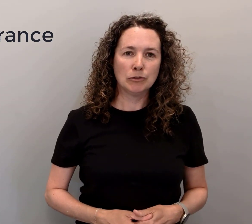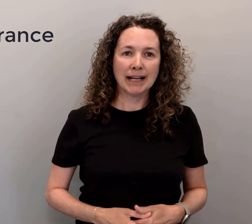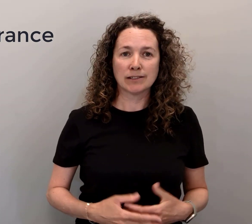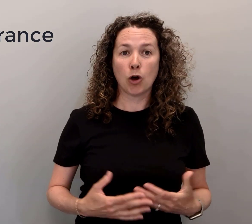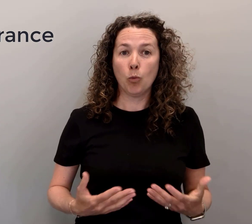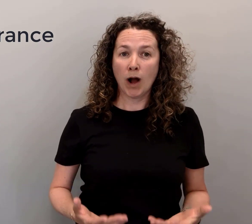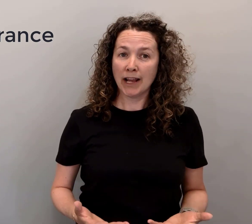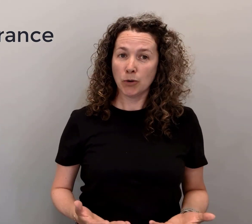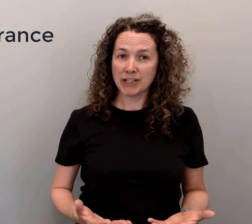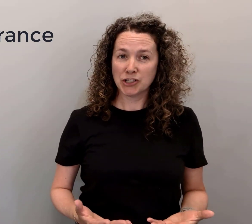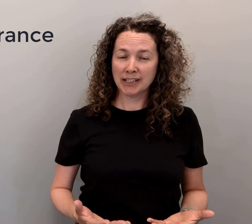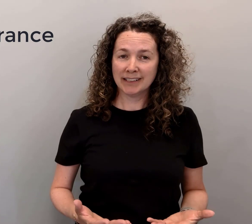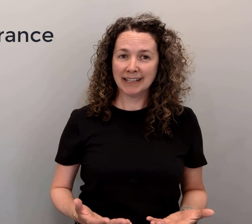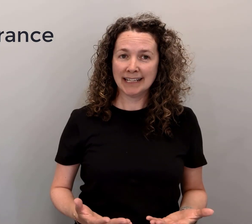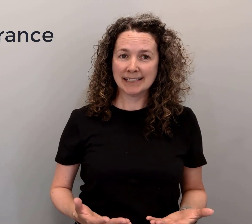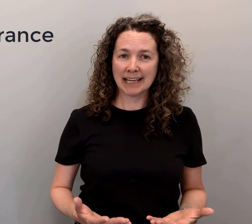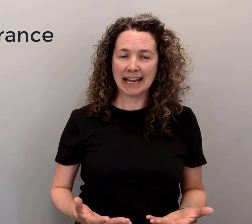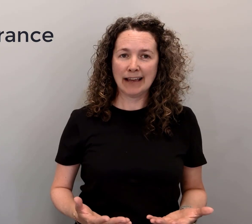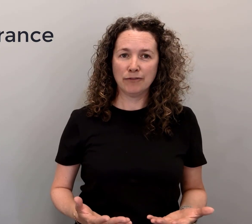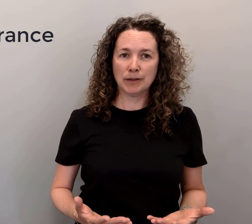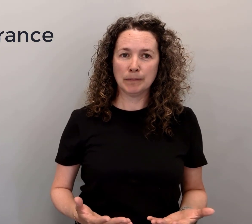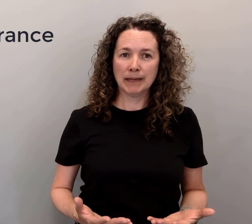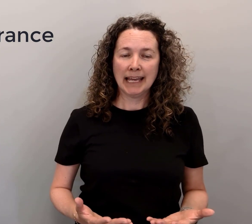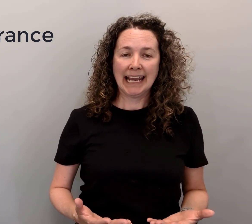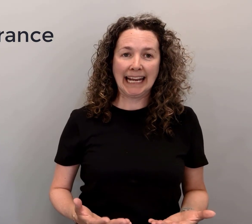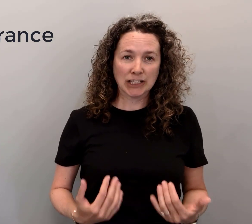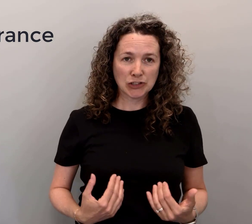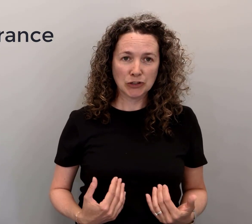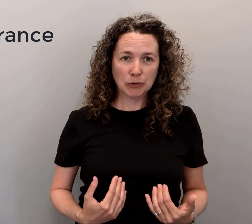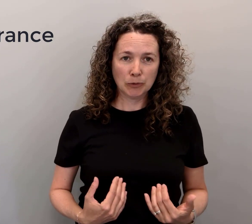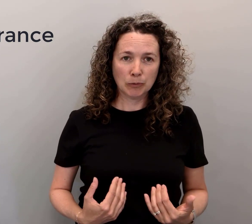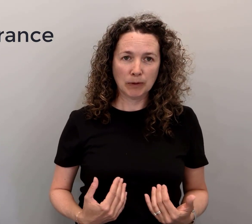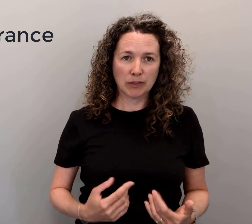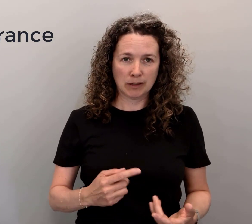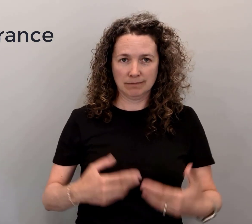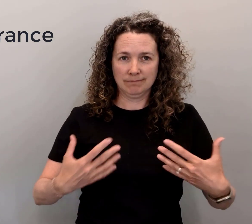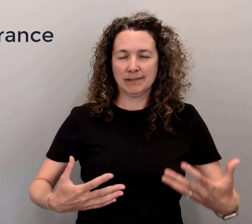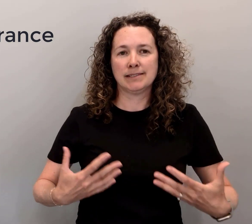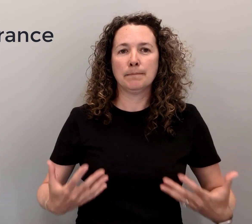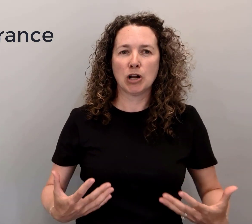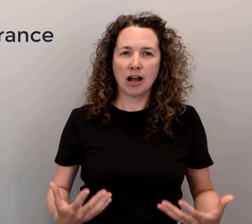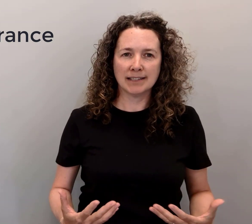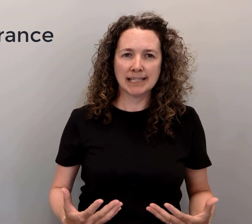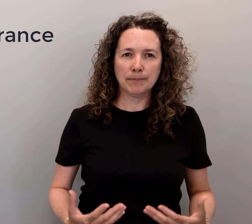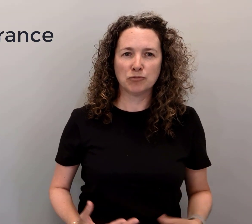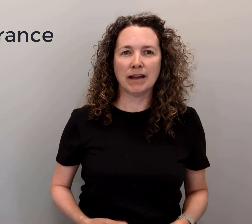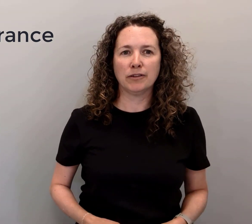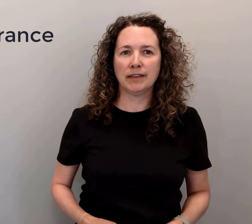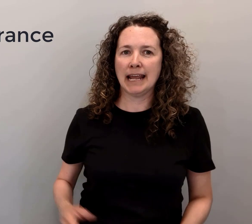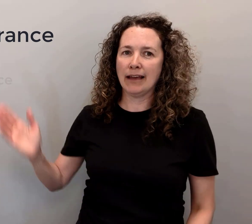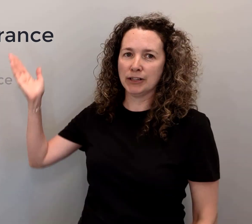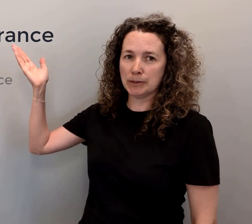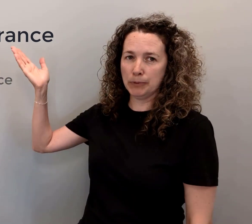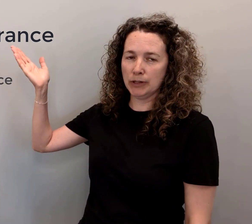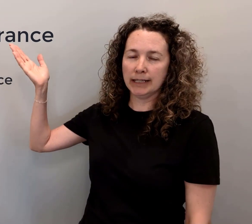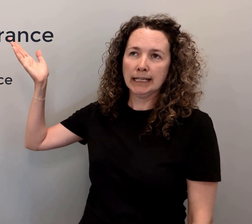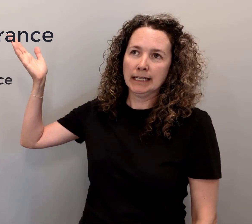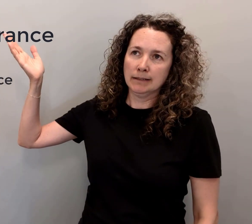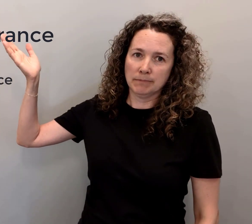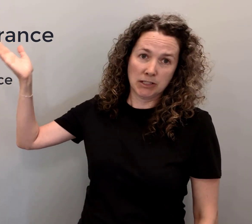ask a why question in class and have them answer with some concept rather than having to put the